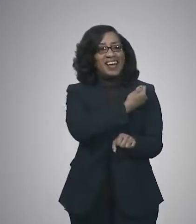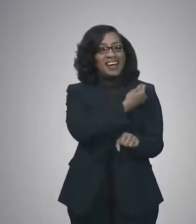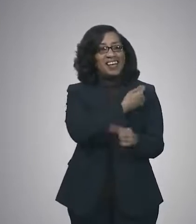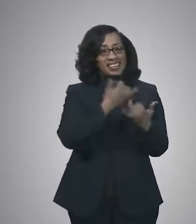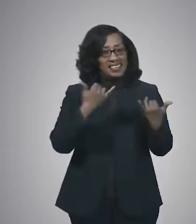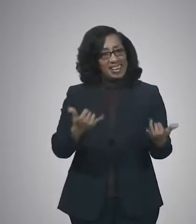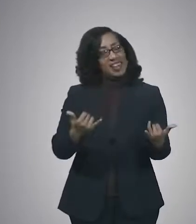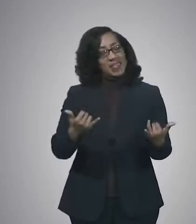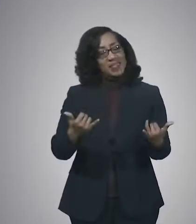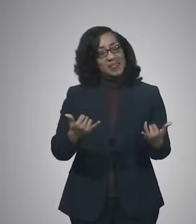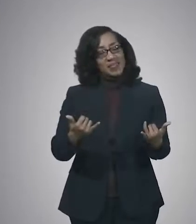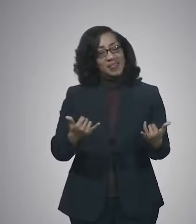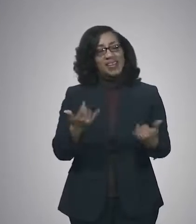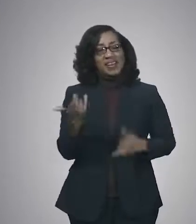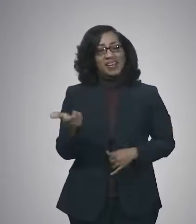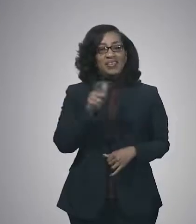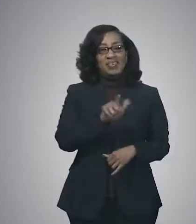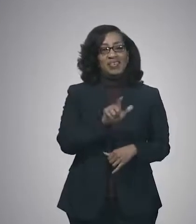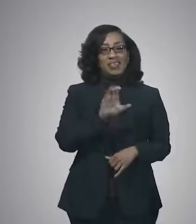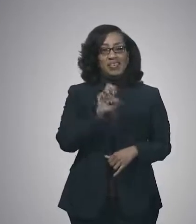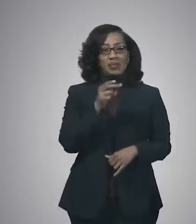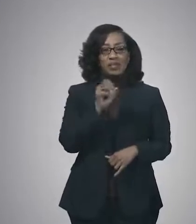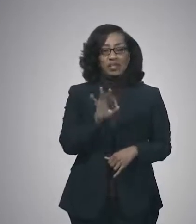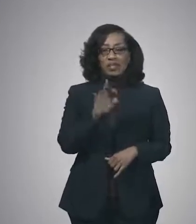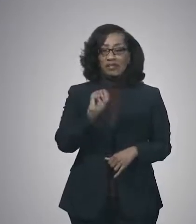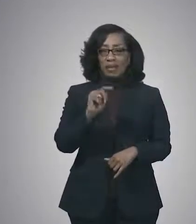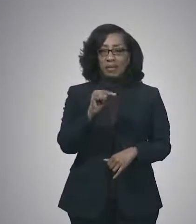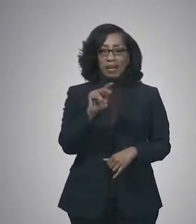to make that happen. And I'll turn it over to Chief McGowan.